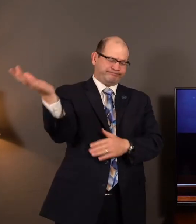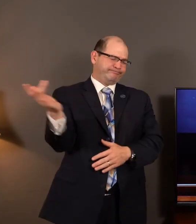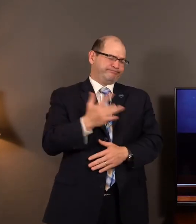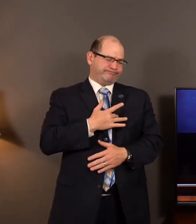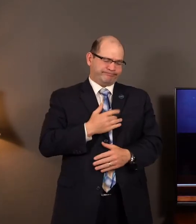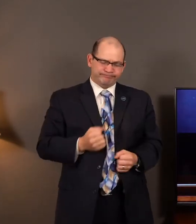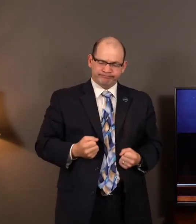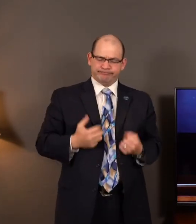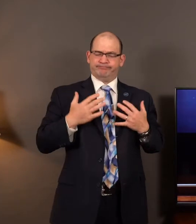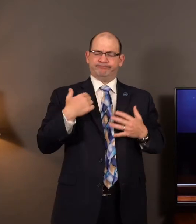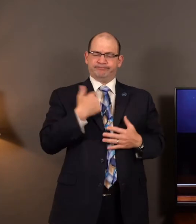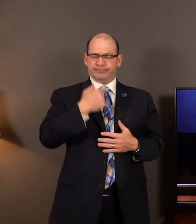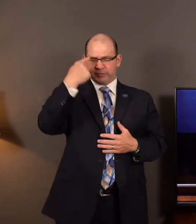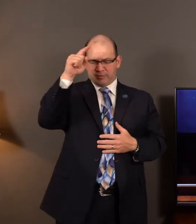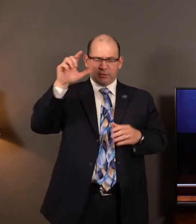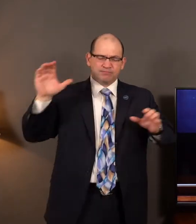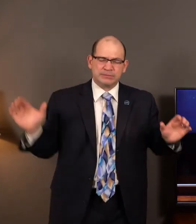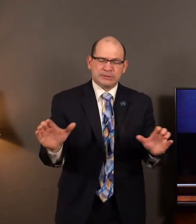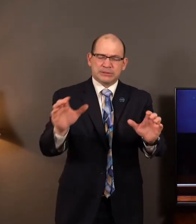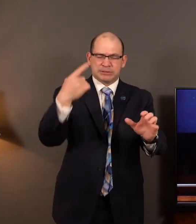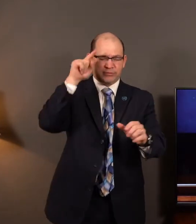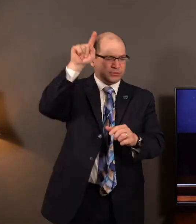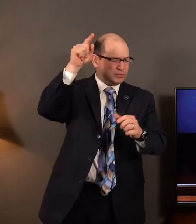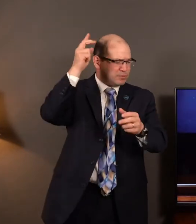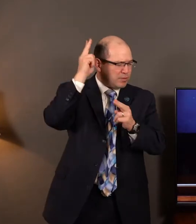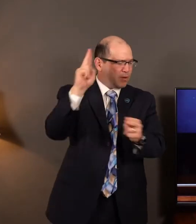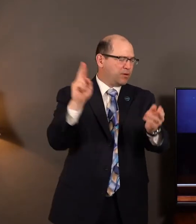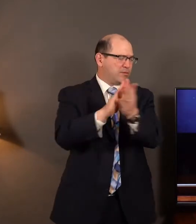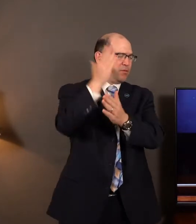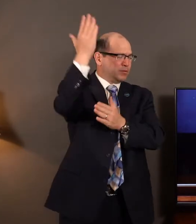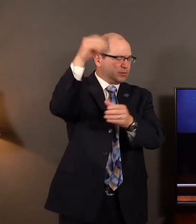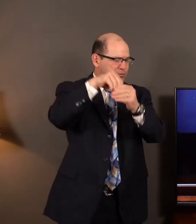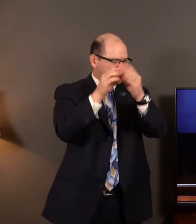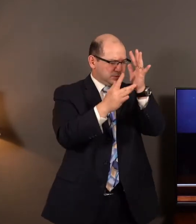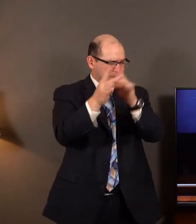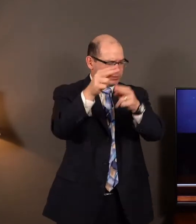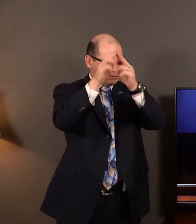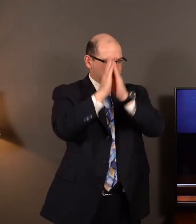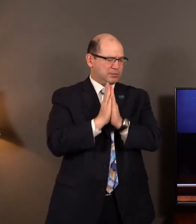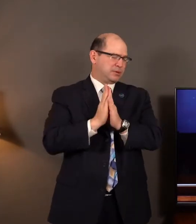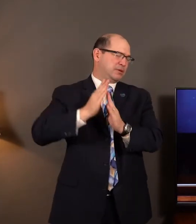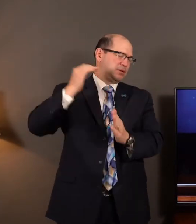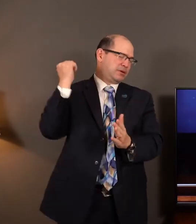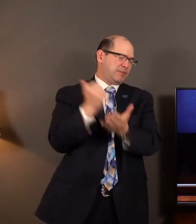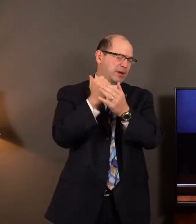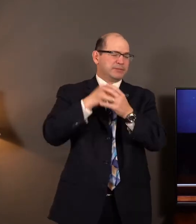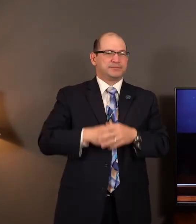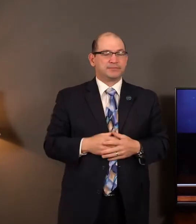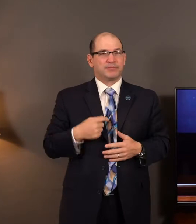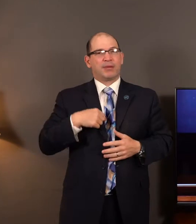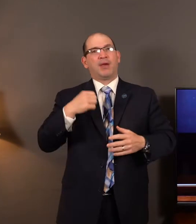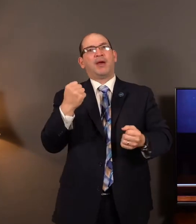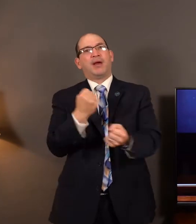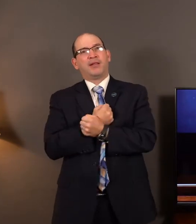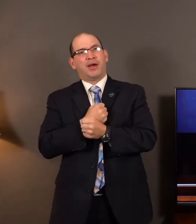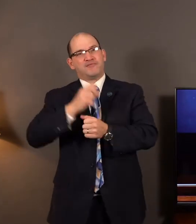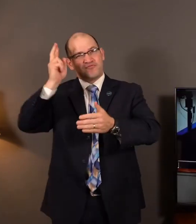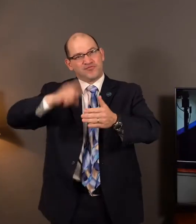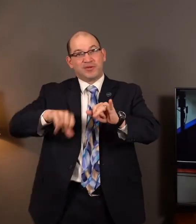glory. And we'll praise and thank you for this. In Jesus' name, amen. I love to read the Bible. I love to